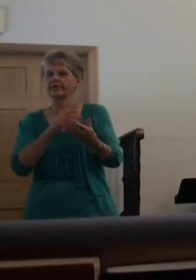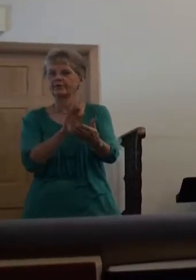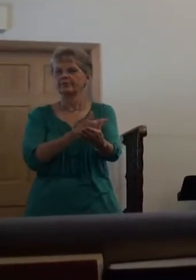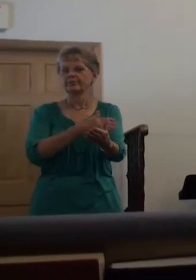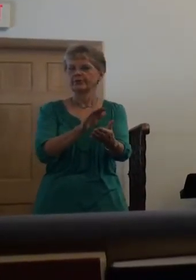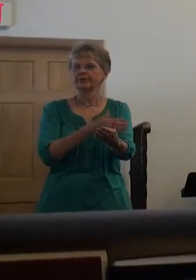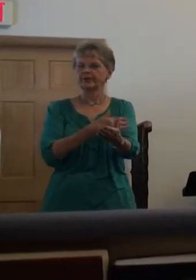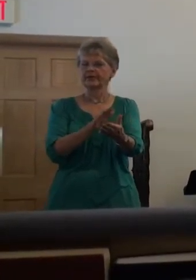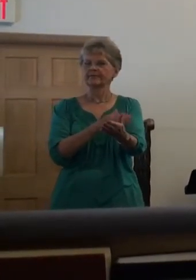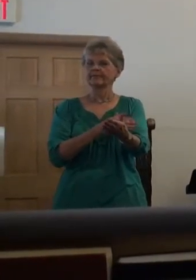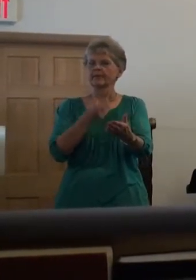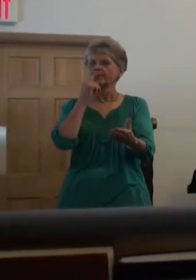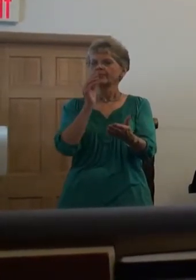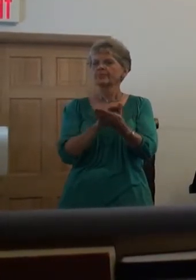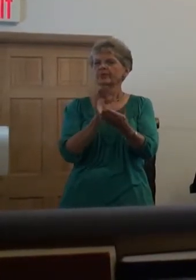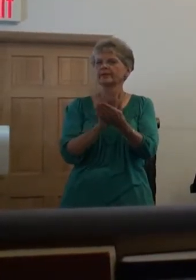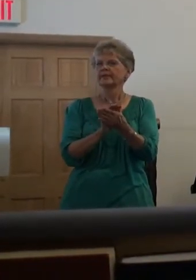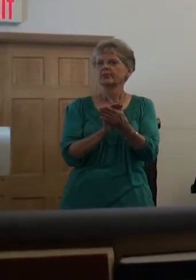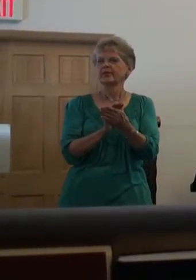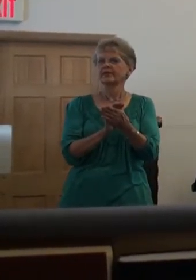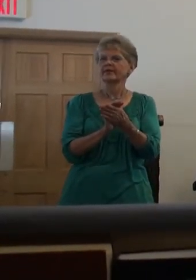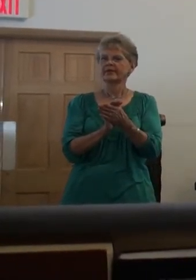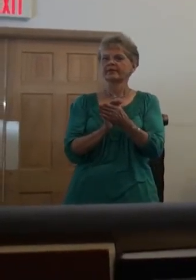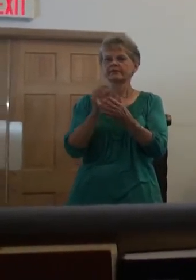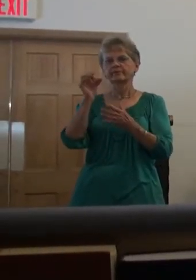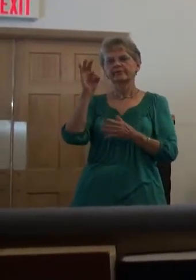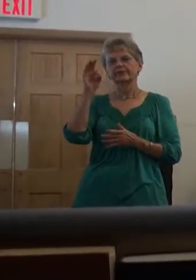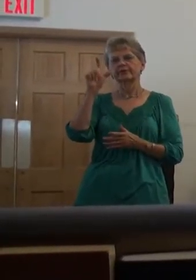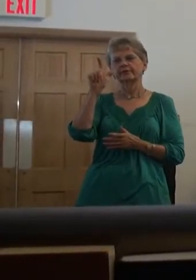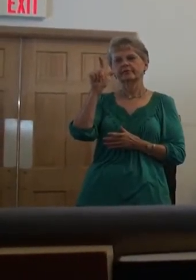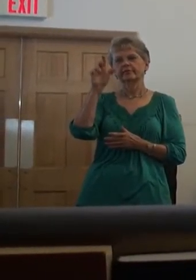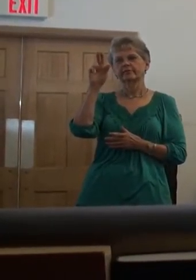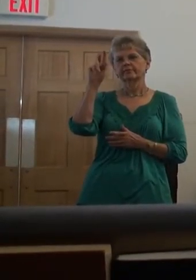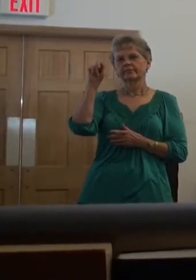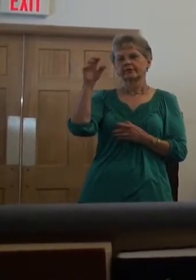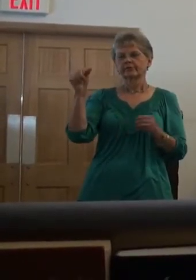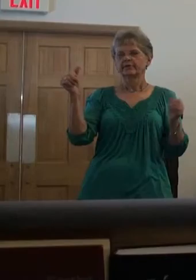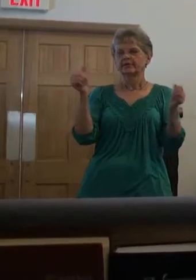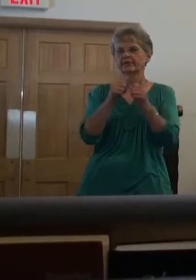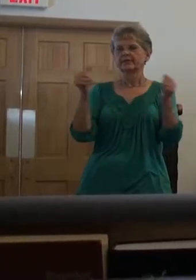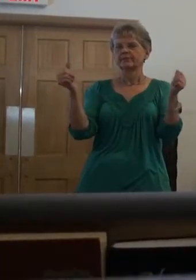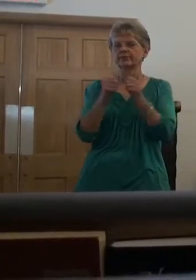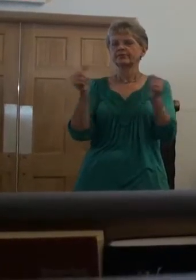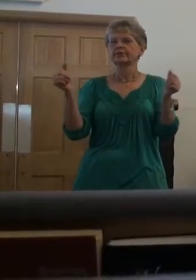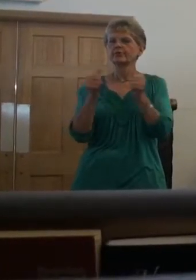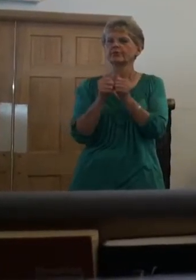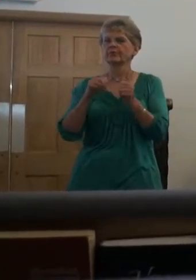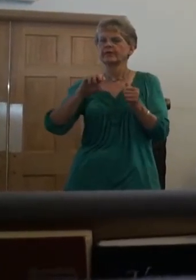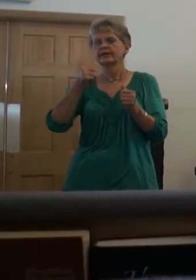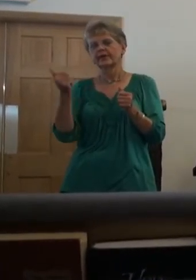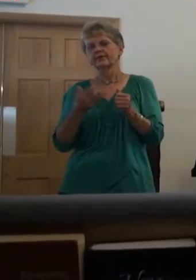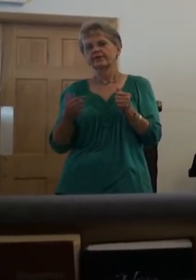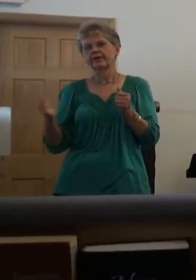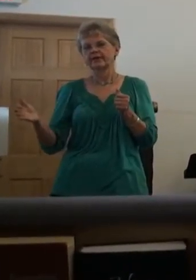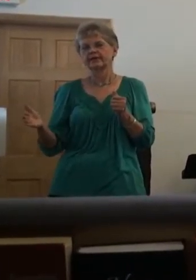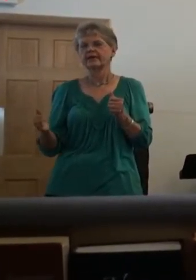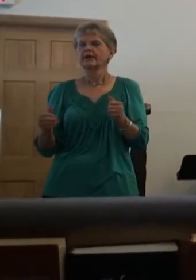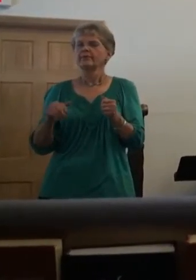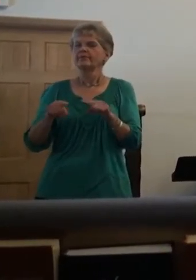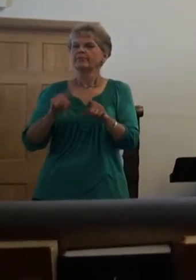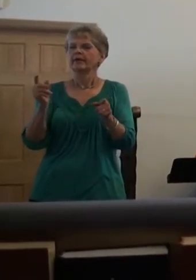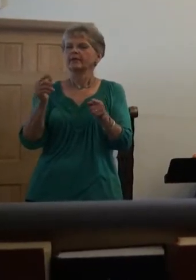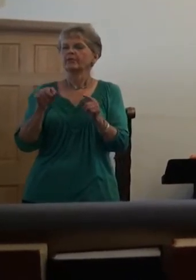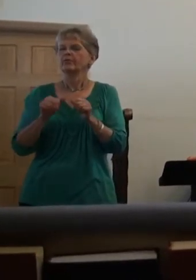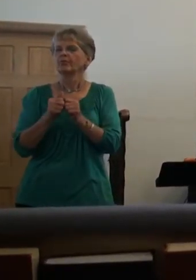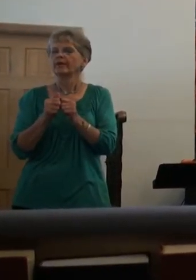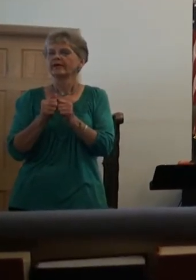Praise him with the strings and flute. Praise him with the clash of cymbals. Praise him with resounding cymbals. Let everything that has breath